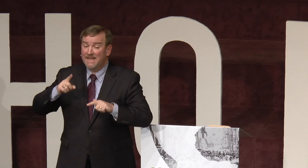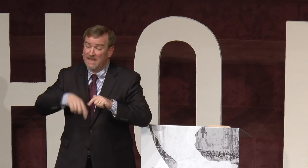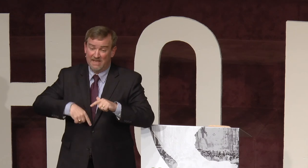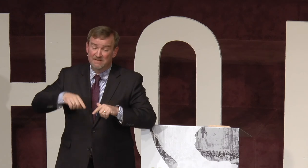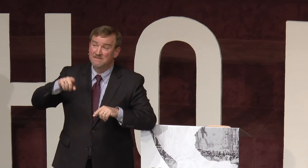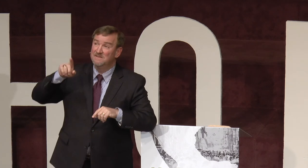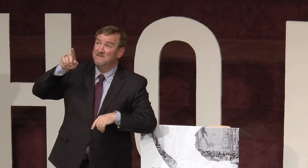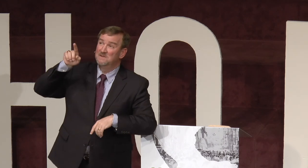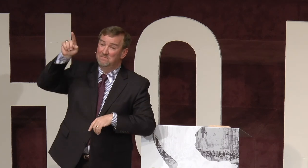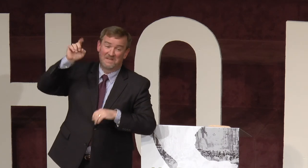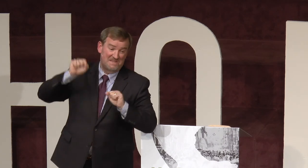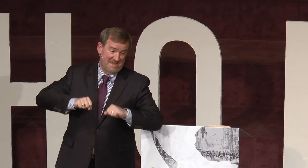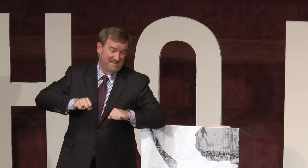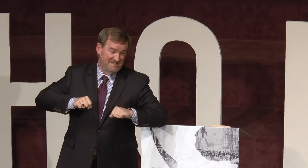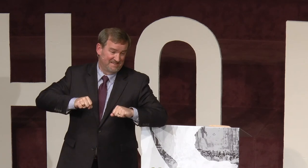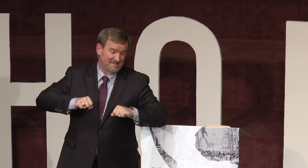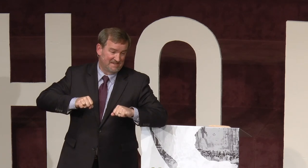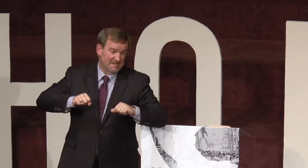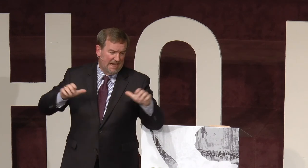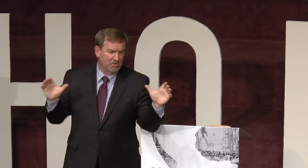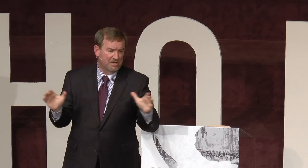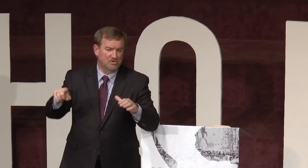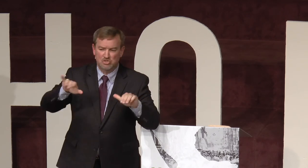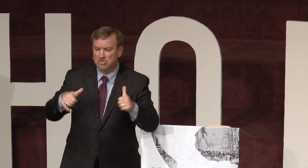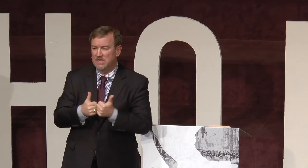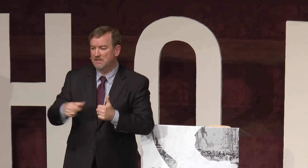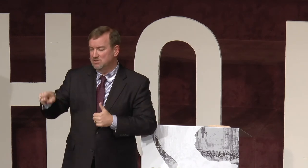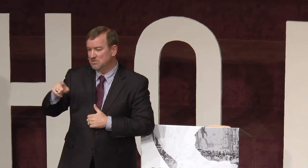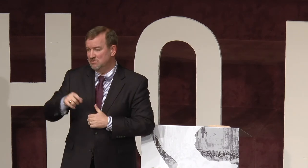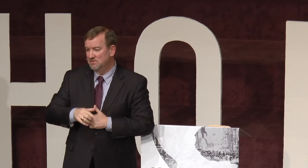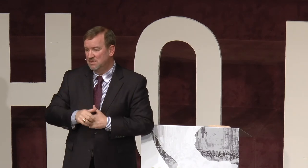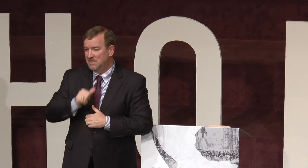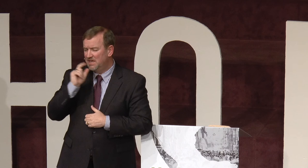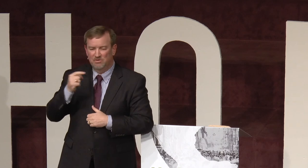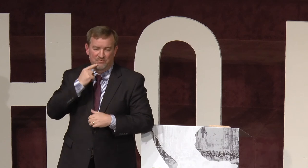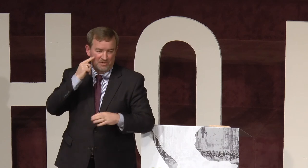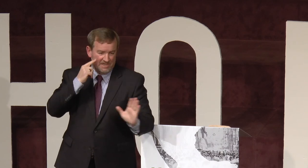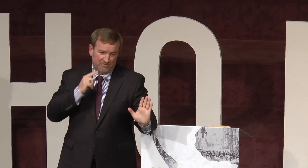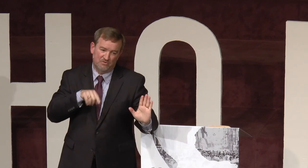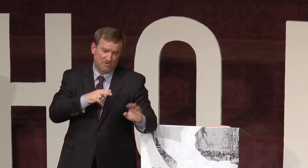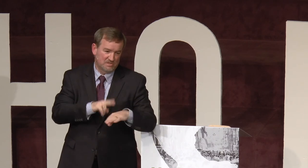I can't, but he can. I want to encourage you and challenge you, not only for the deaf, of course,